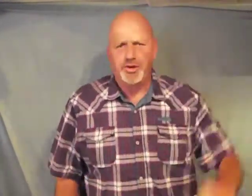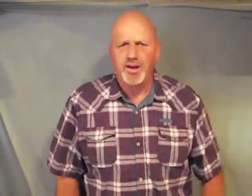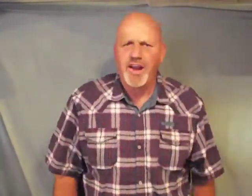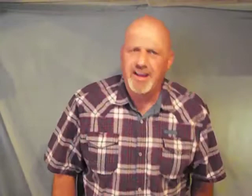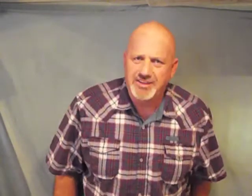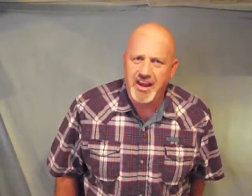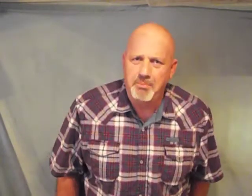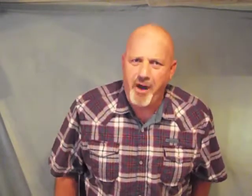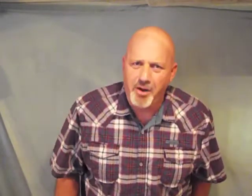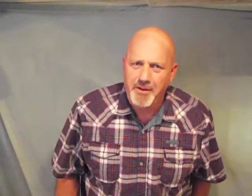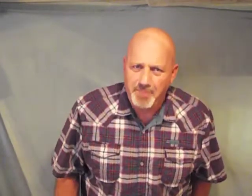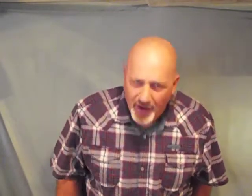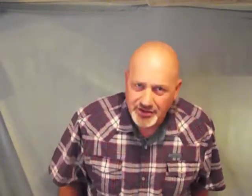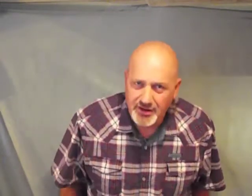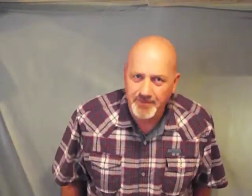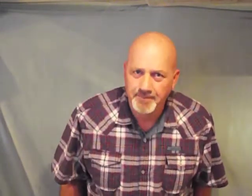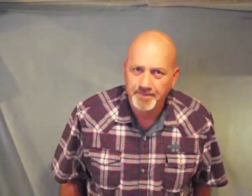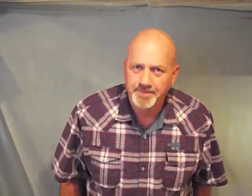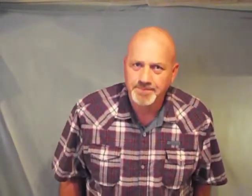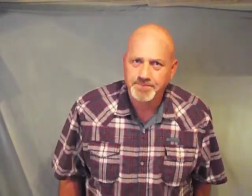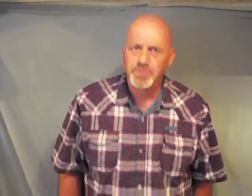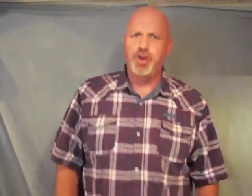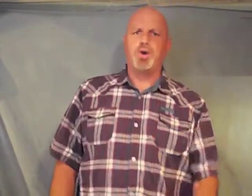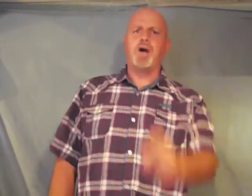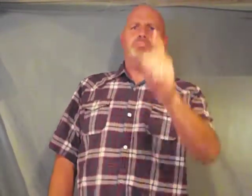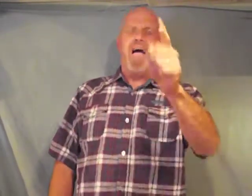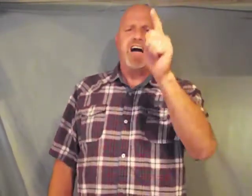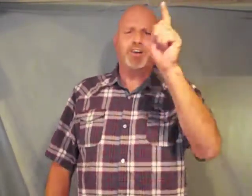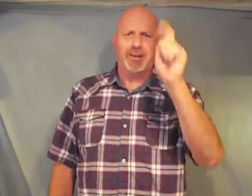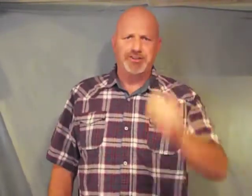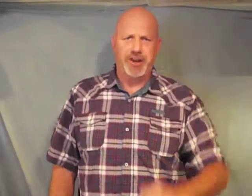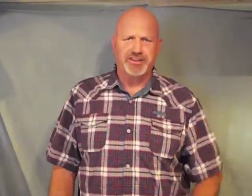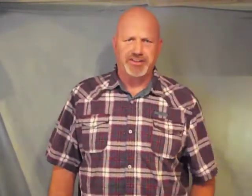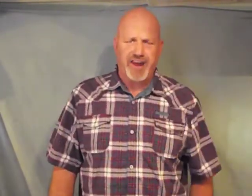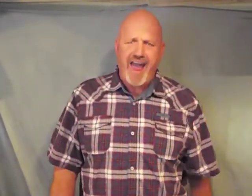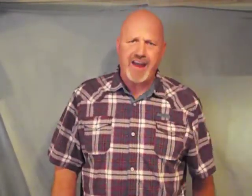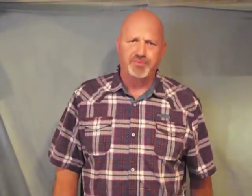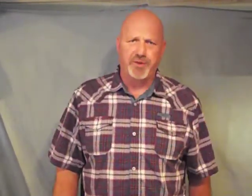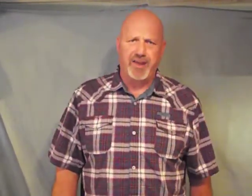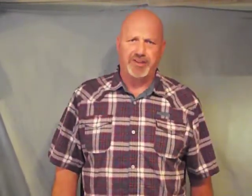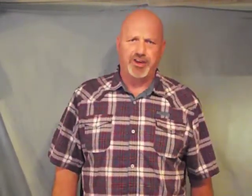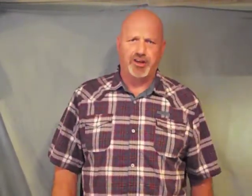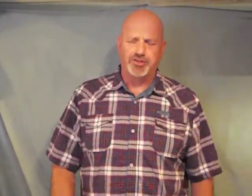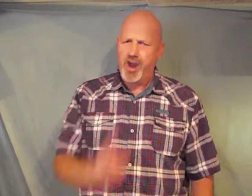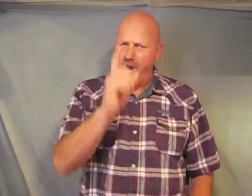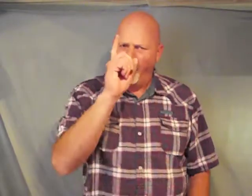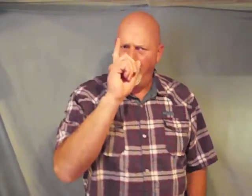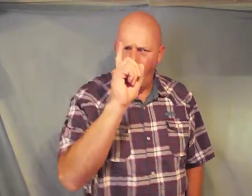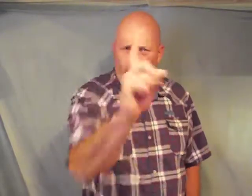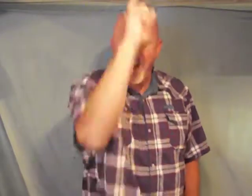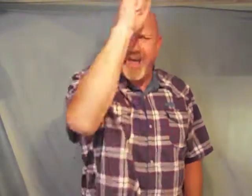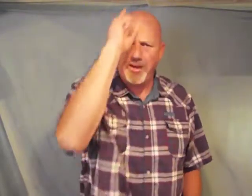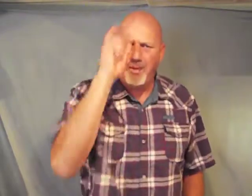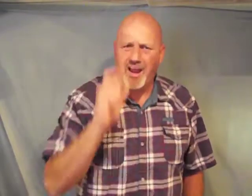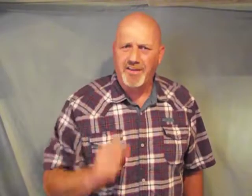is in the pulpit preaching you are bound in Jesus name from that church with one other believer